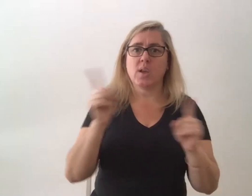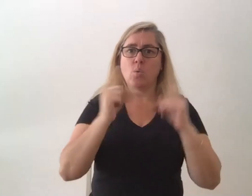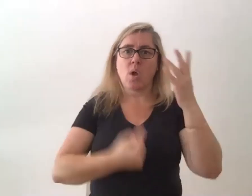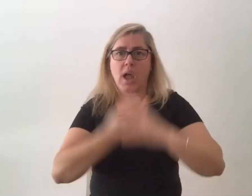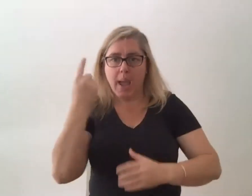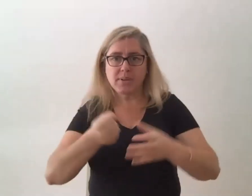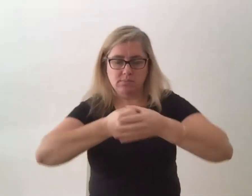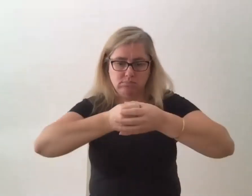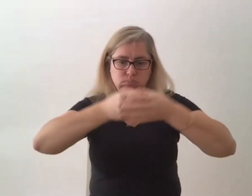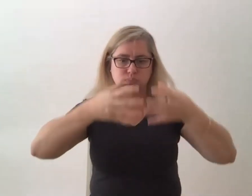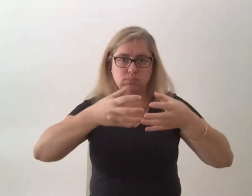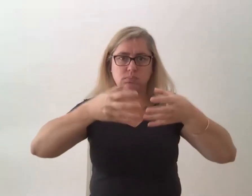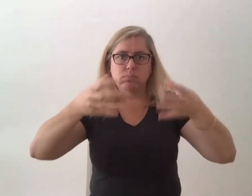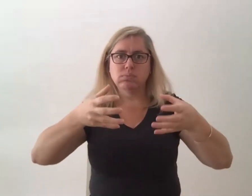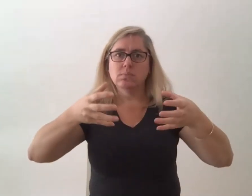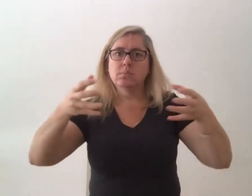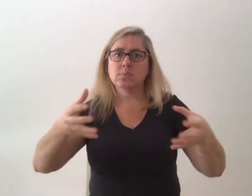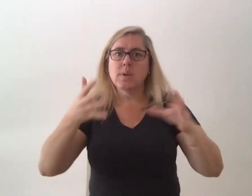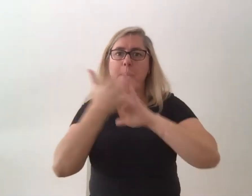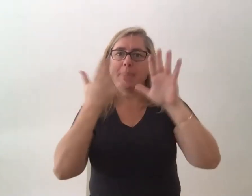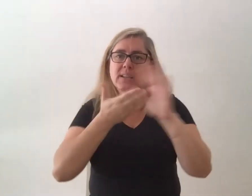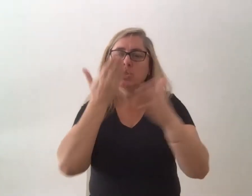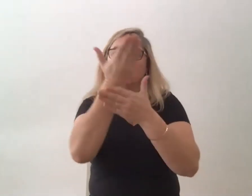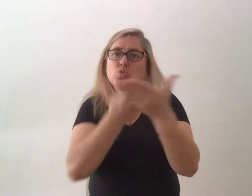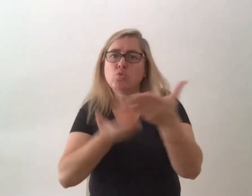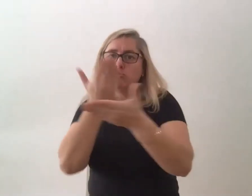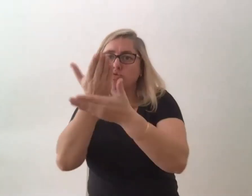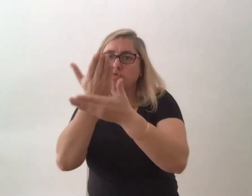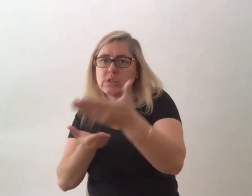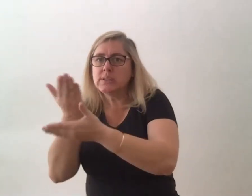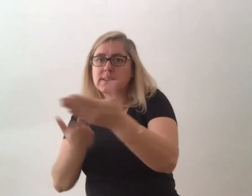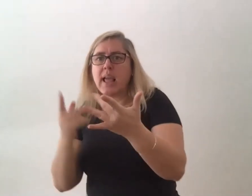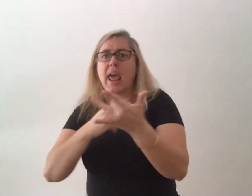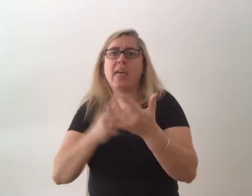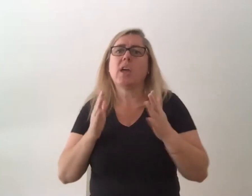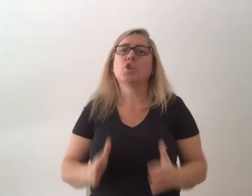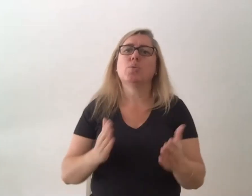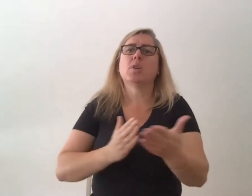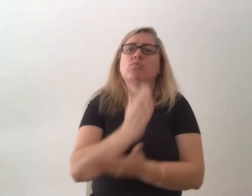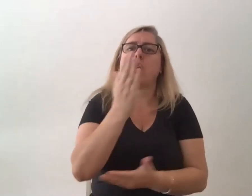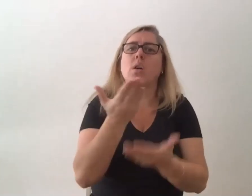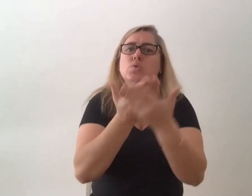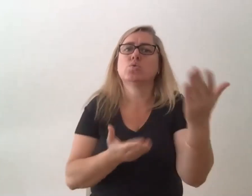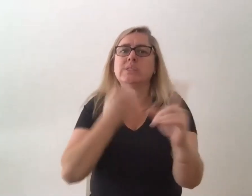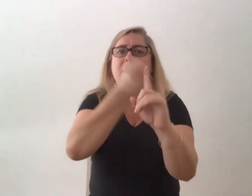to tell more more stories and advocate other human rights stories so so heidi